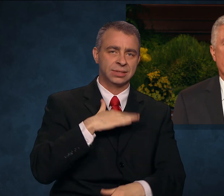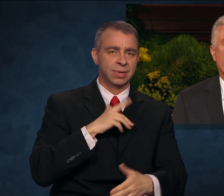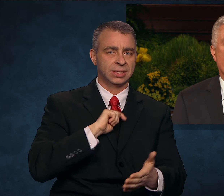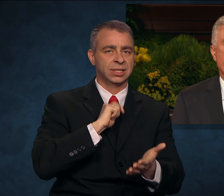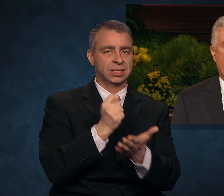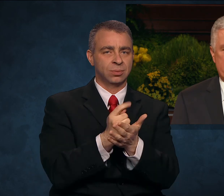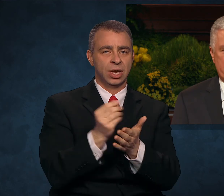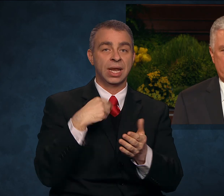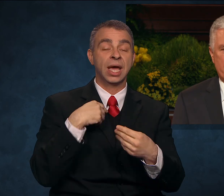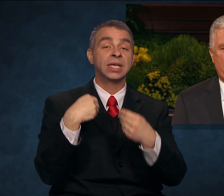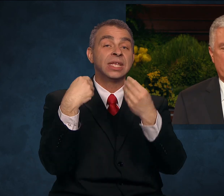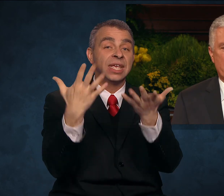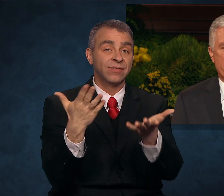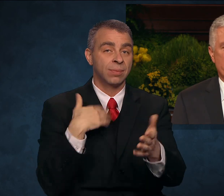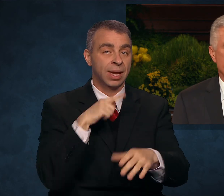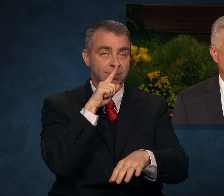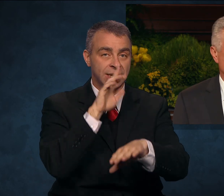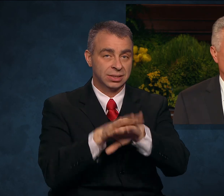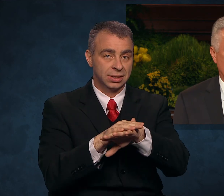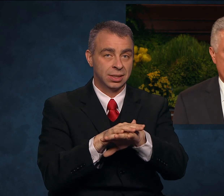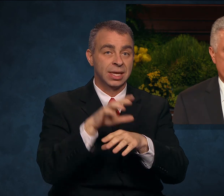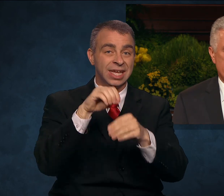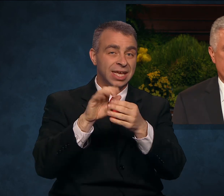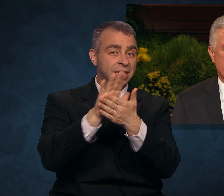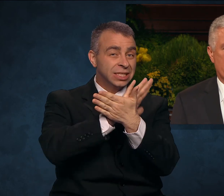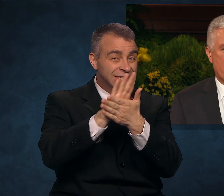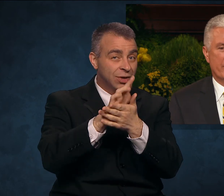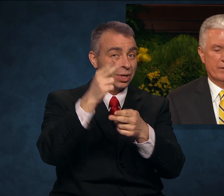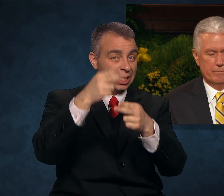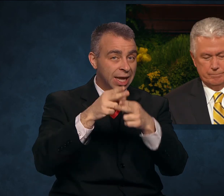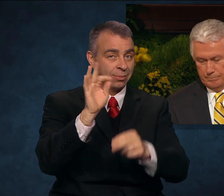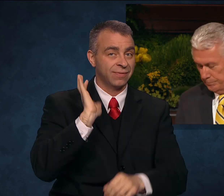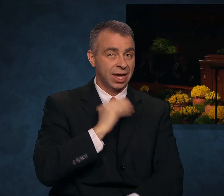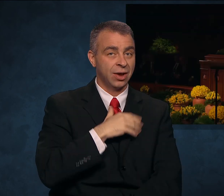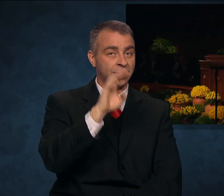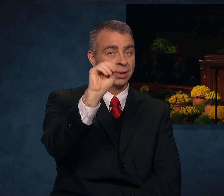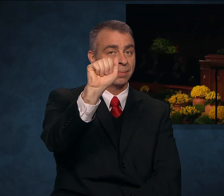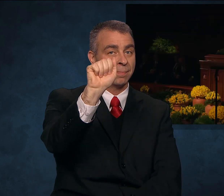sacred name of our Master, even Jesus Christ. Amen.